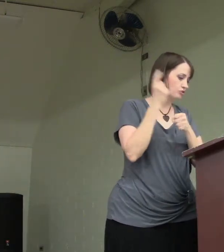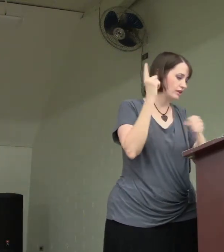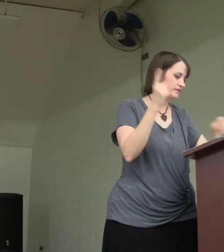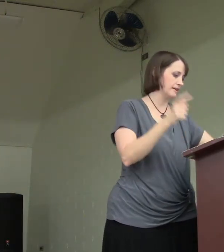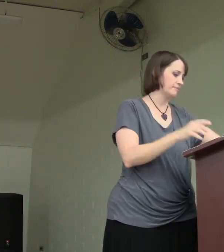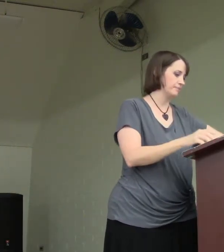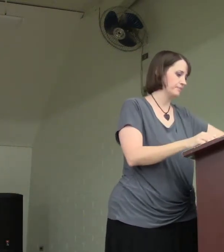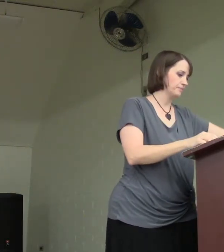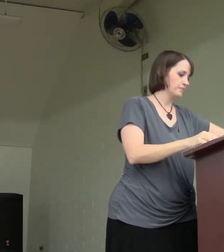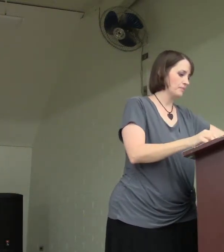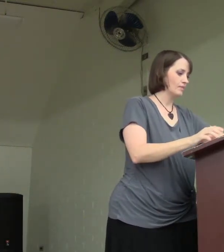trust him.